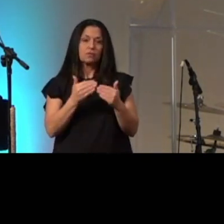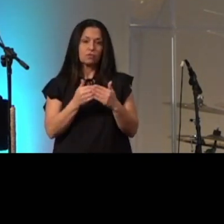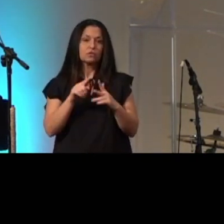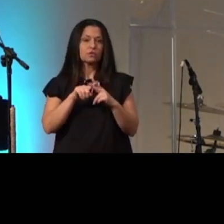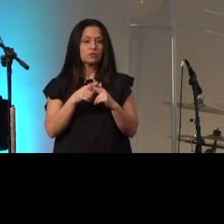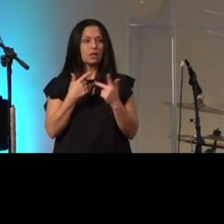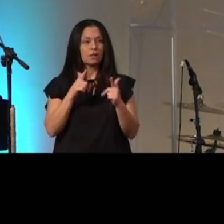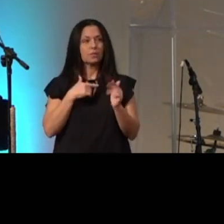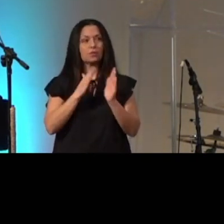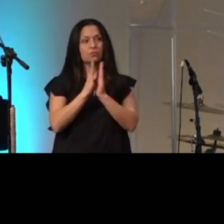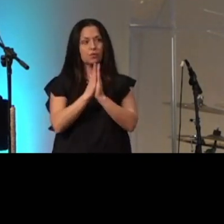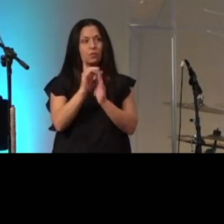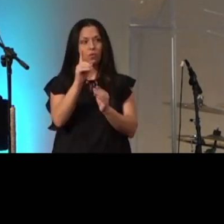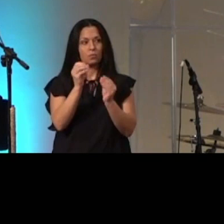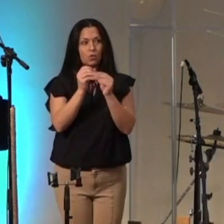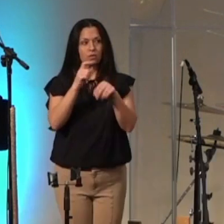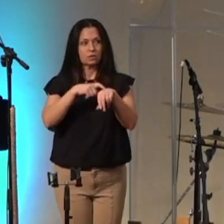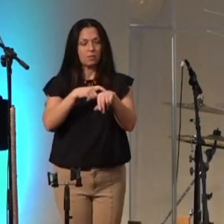more time